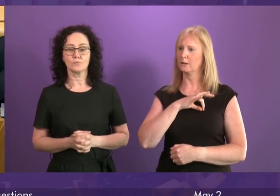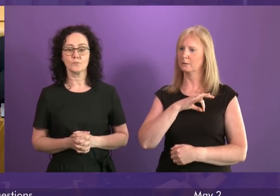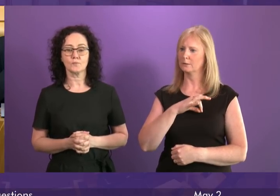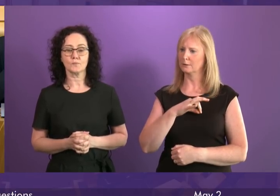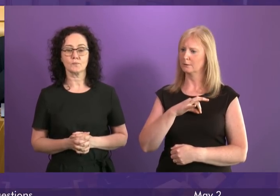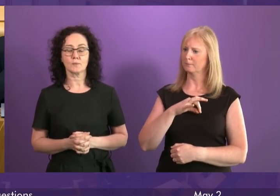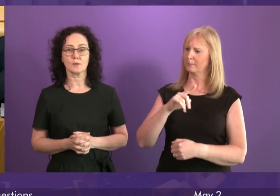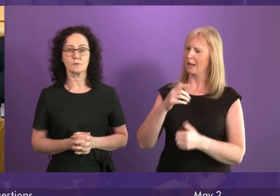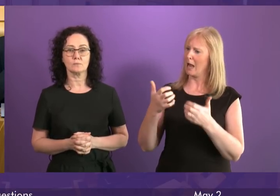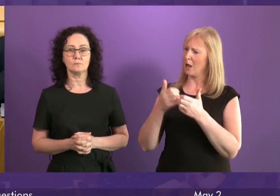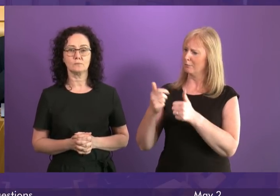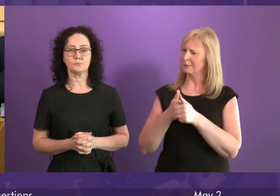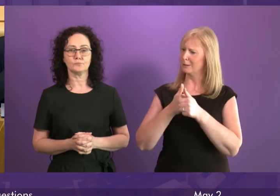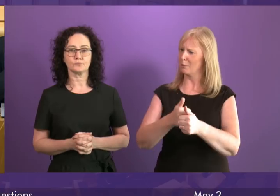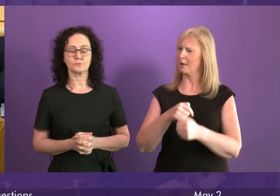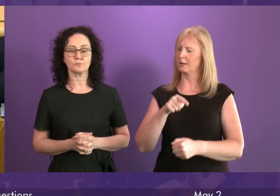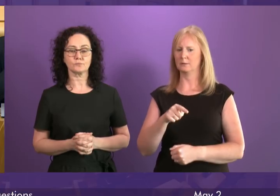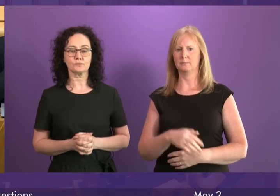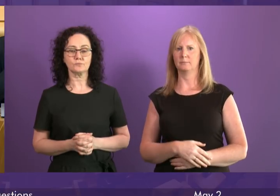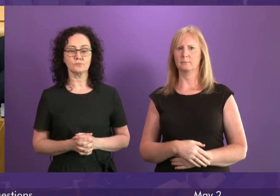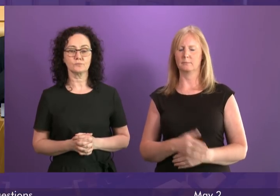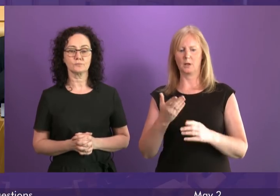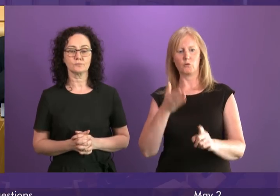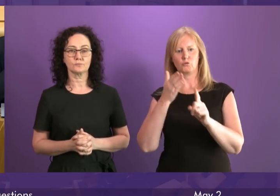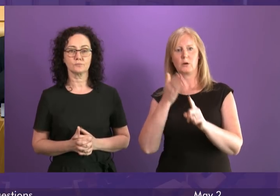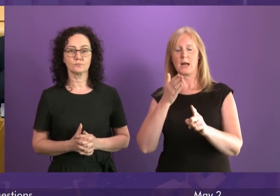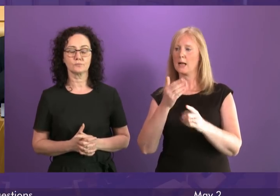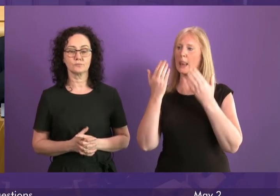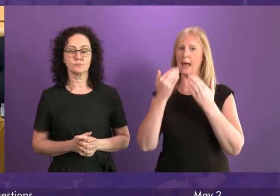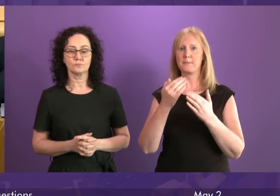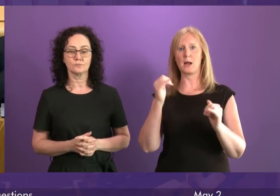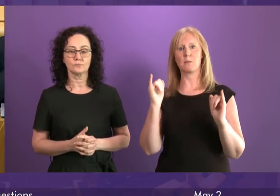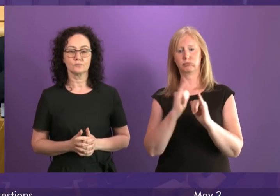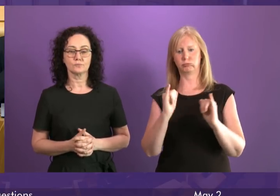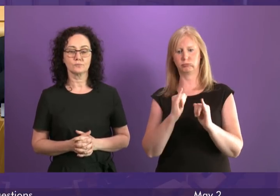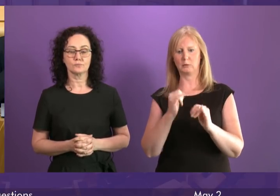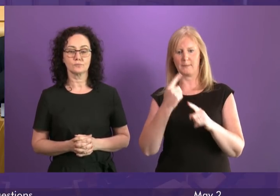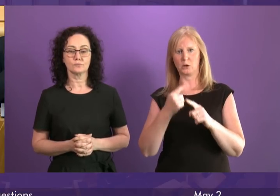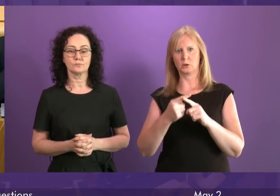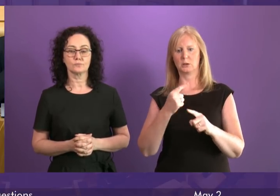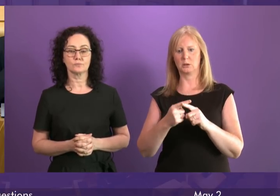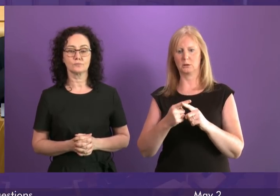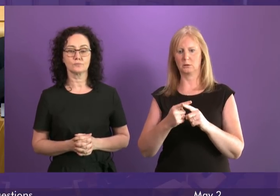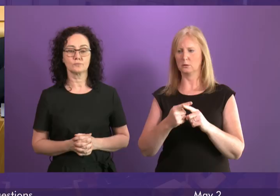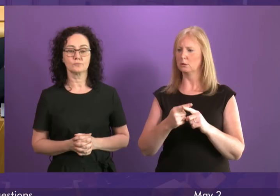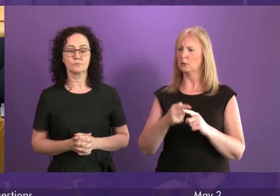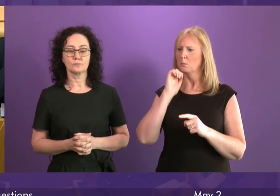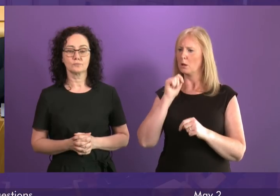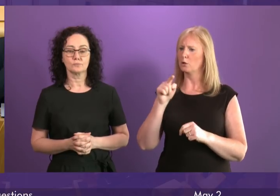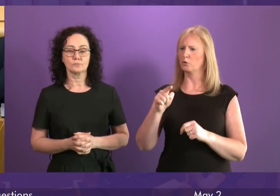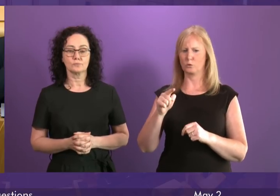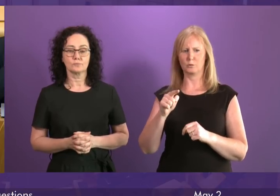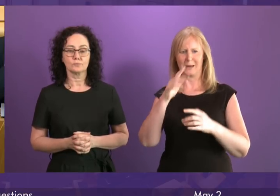First Minister can support this. Now that you've recognised the climate emergency, will you abandon this unfair and environmentally